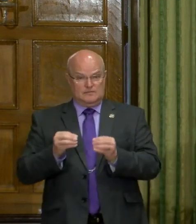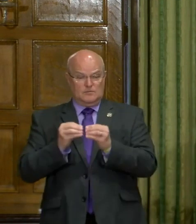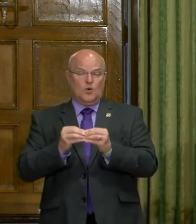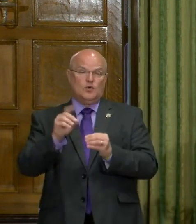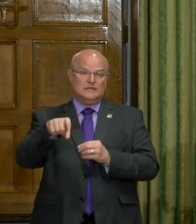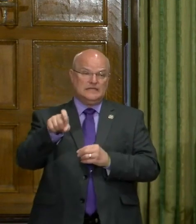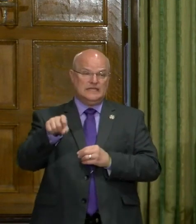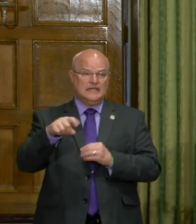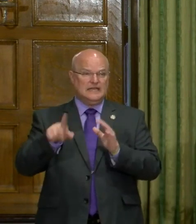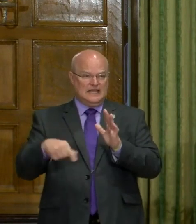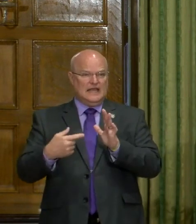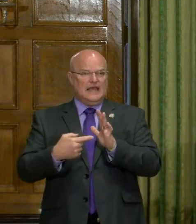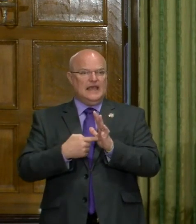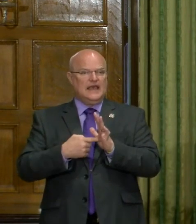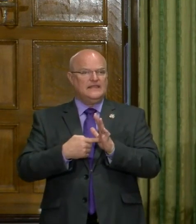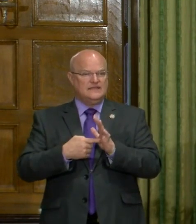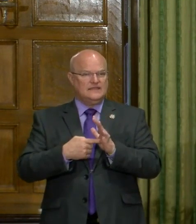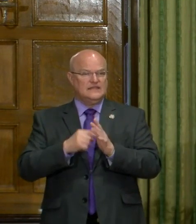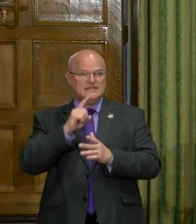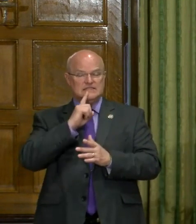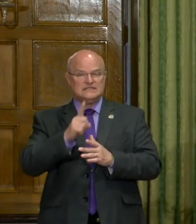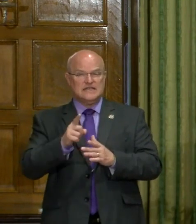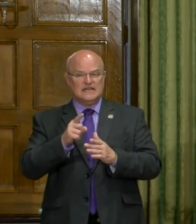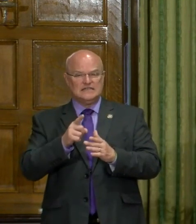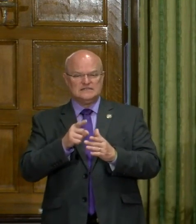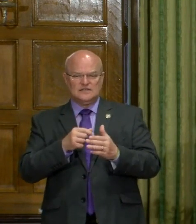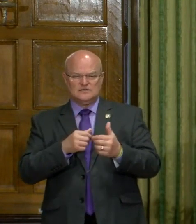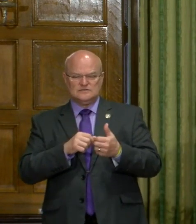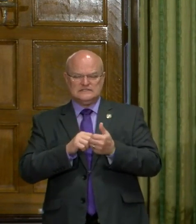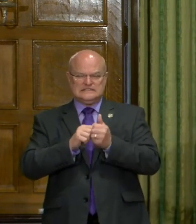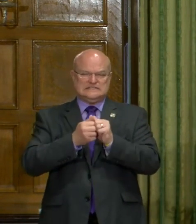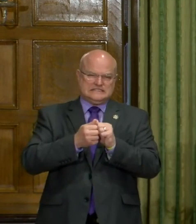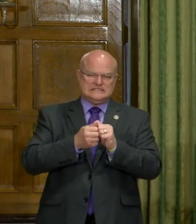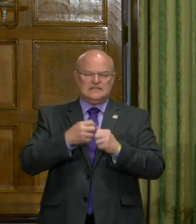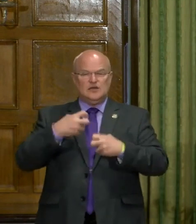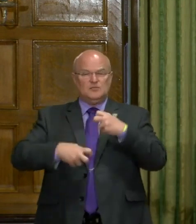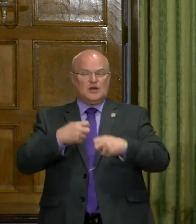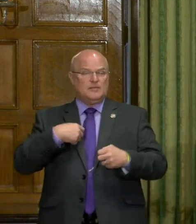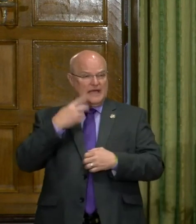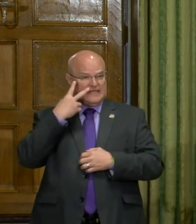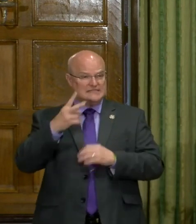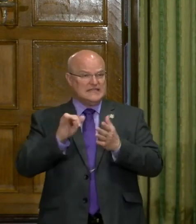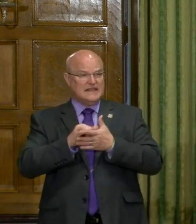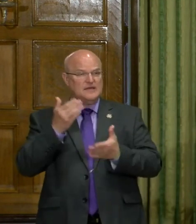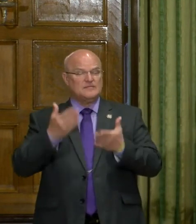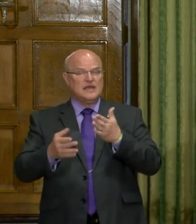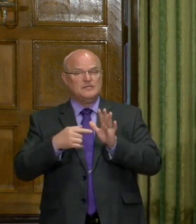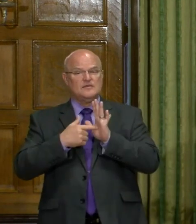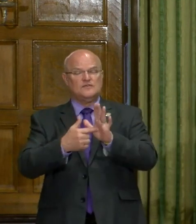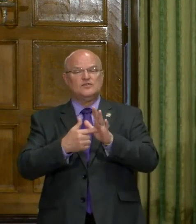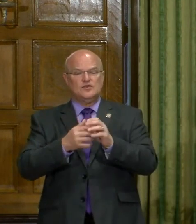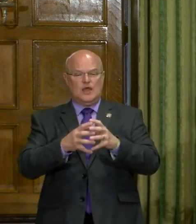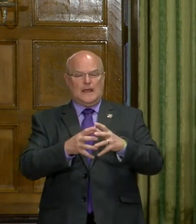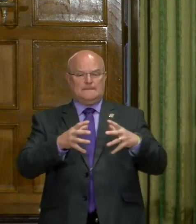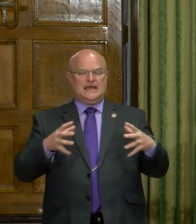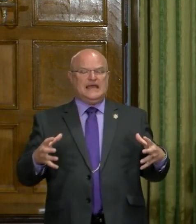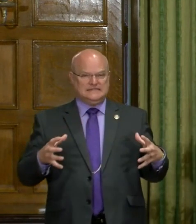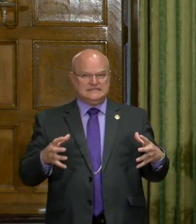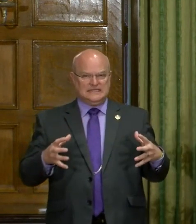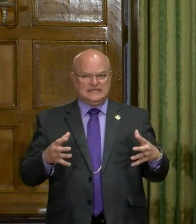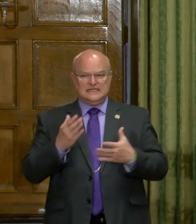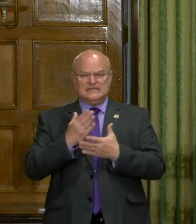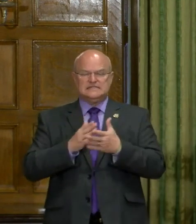do more. This does seem to go against that grain. The only explanation I can see is it might be referring to capacity